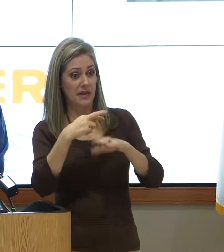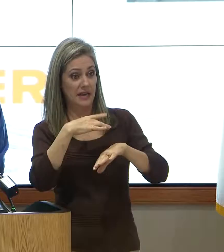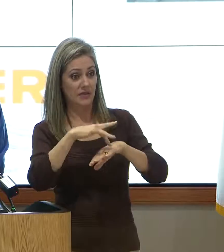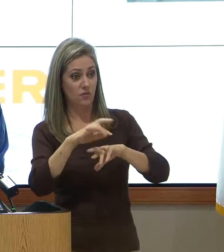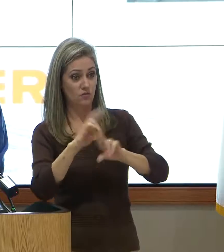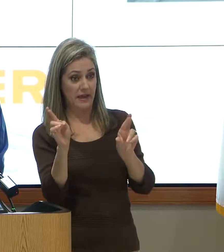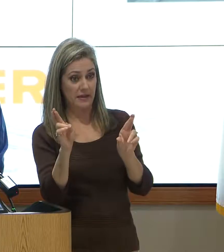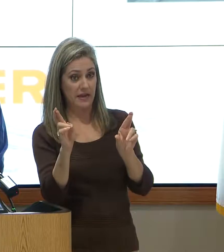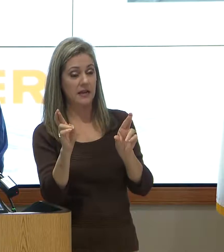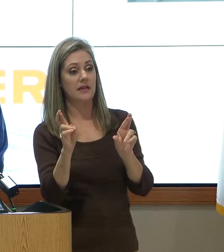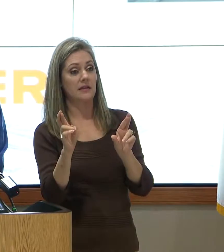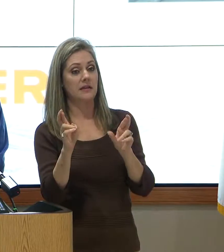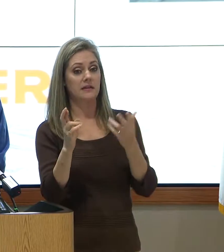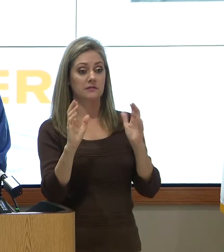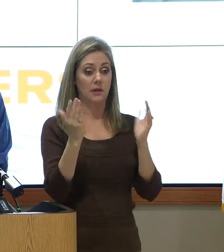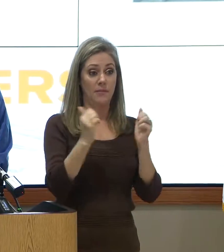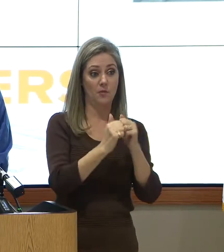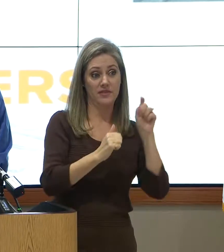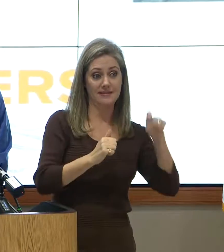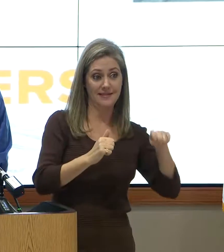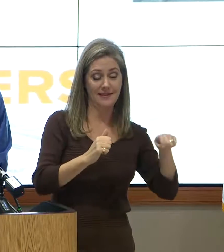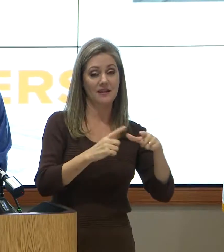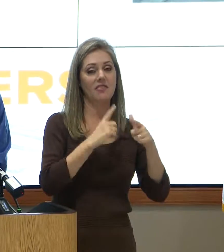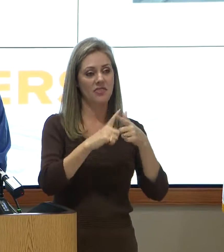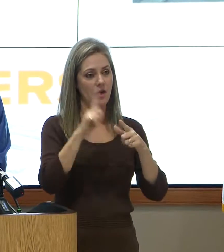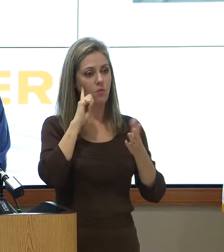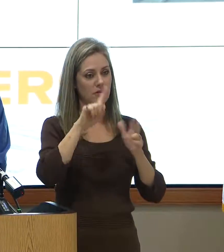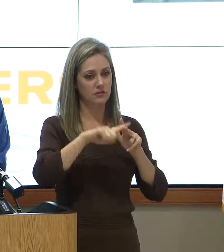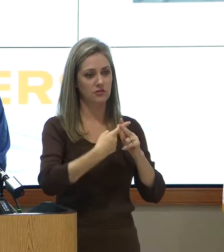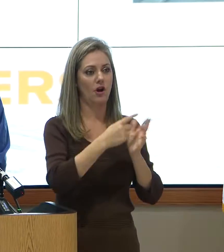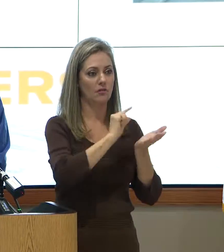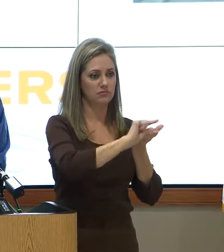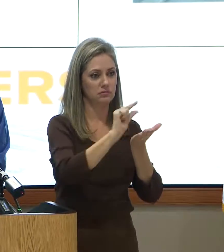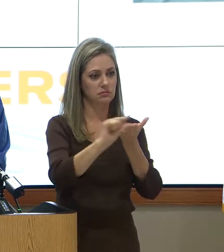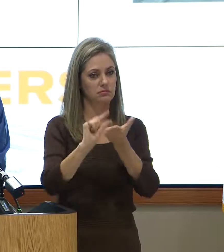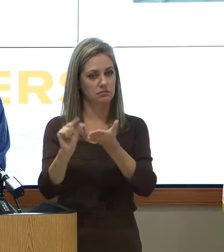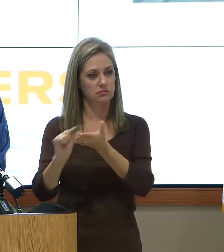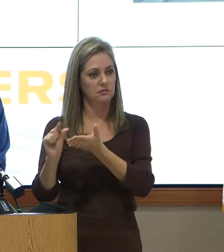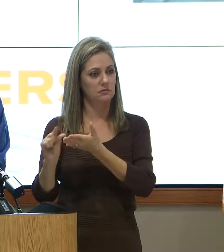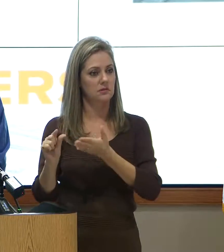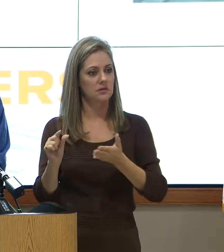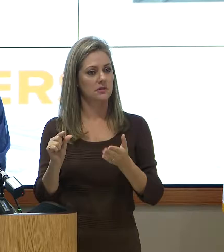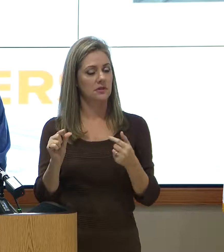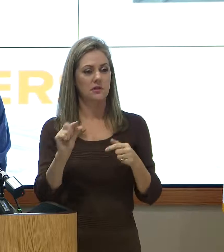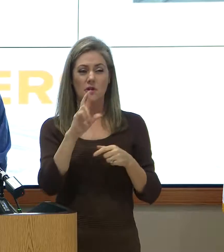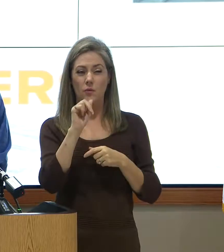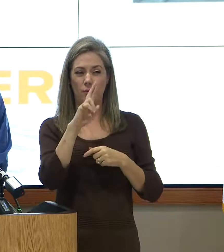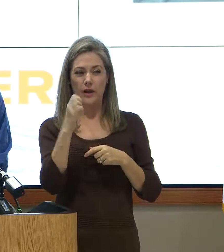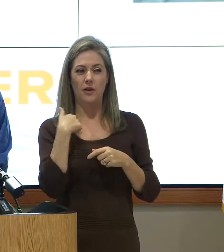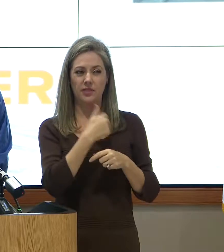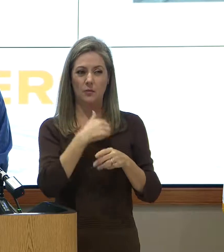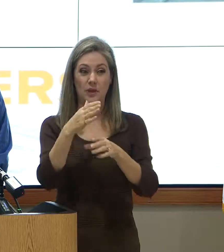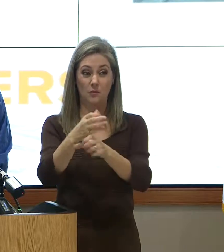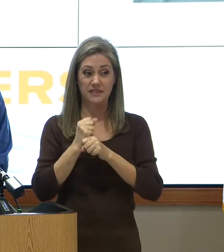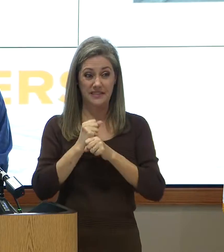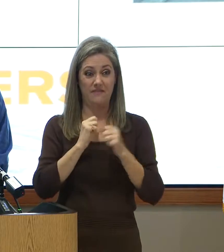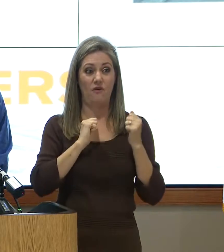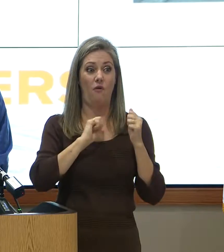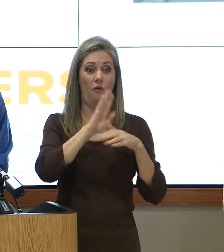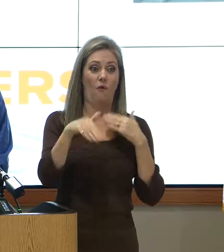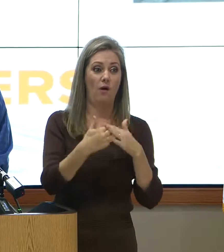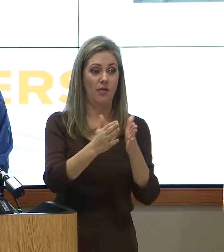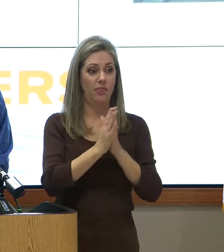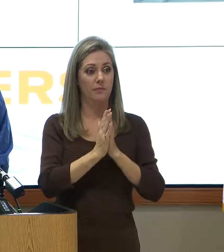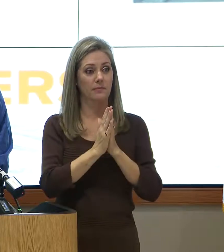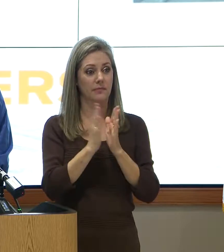need and start making allocations based upon that. It's very rare that we, as a sporting local sponsor, get all the money that we ask for. It's usually some percentage of that.